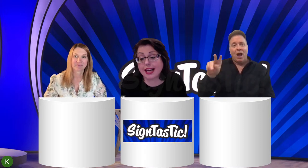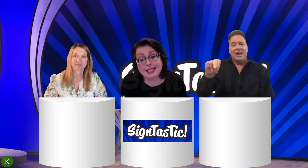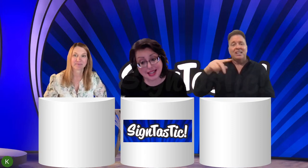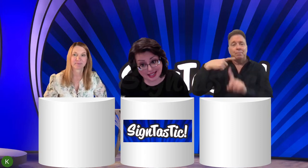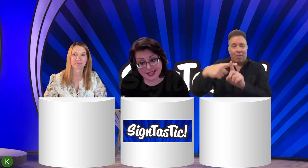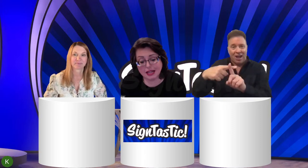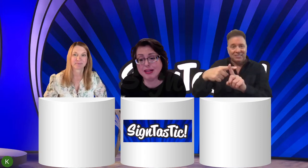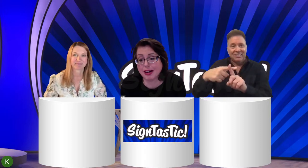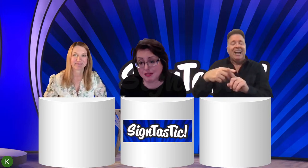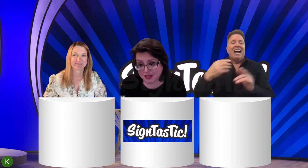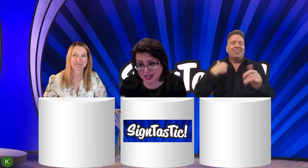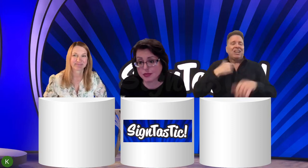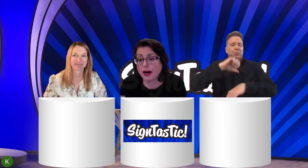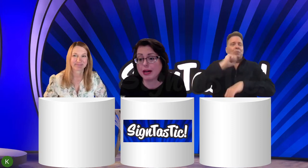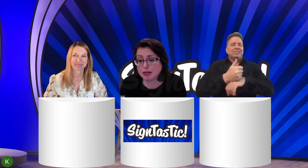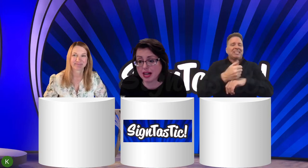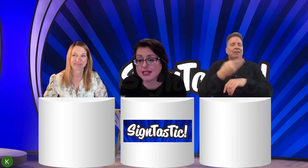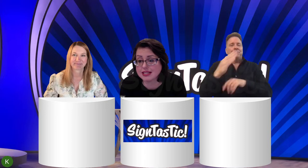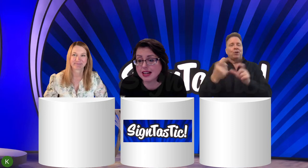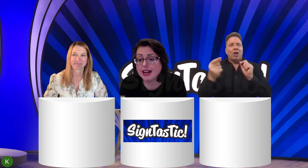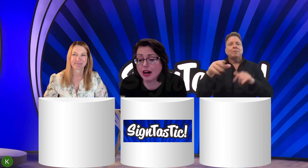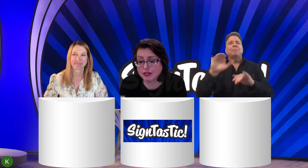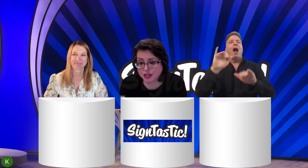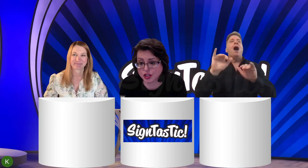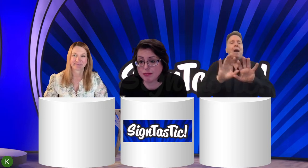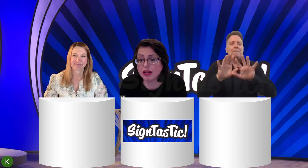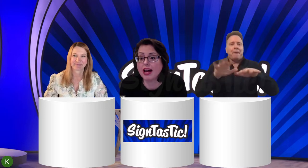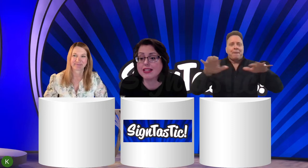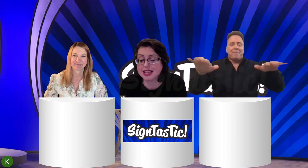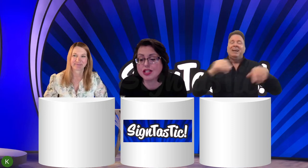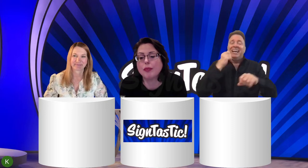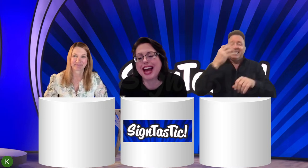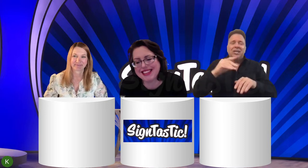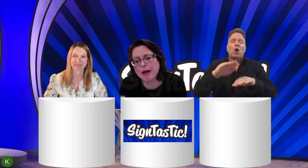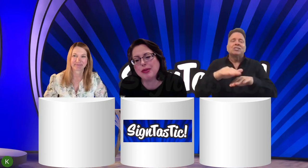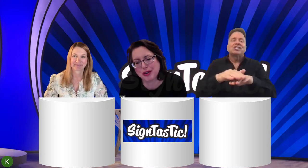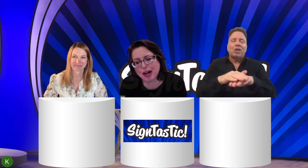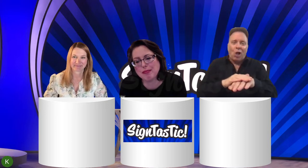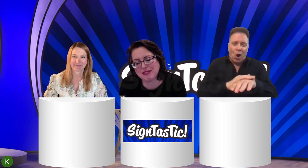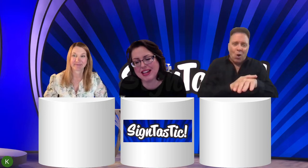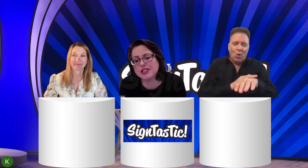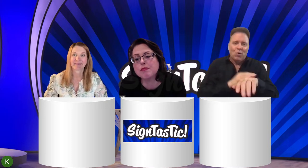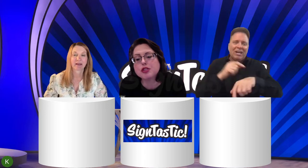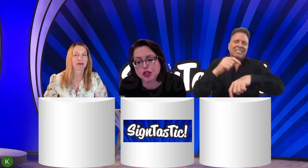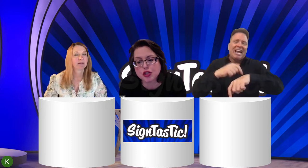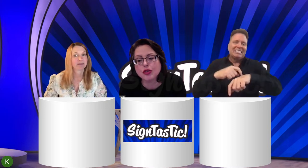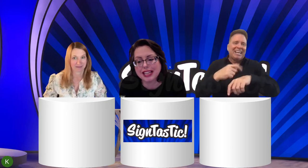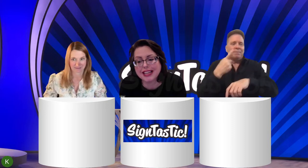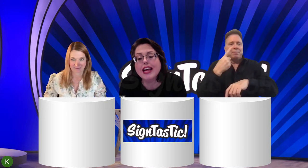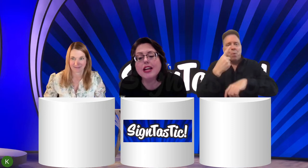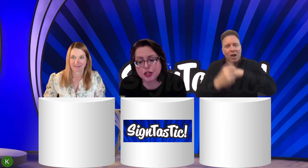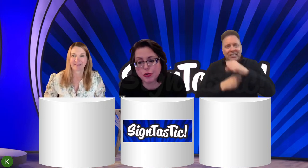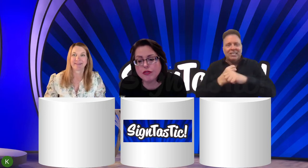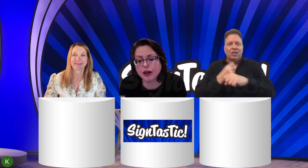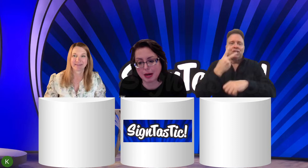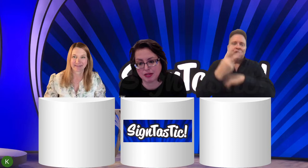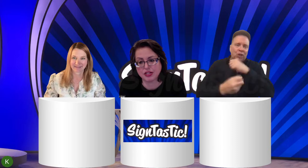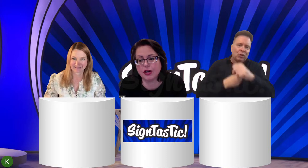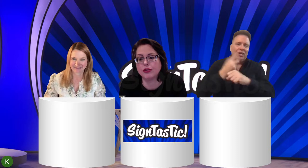And I said, it's going to be on VSYN plus on vision plus. And so we had that blue carpet event to screen two of our episodes.